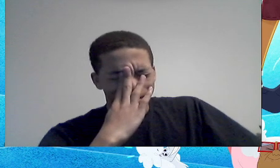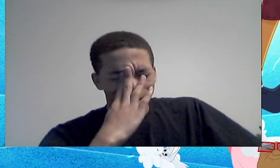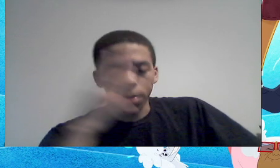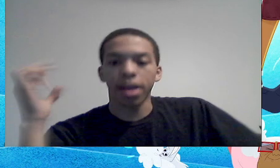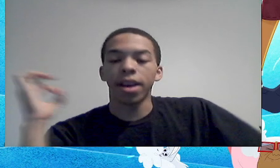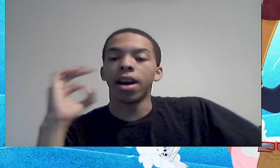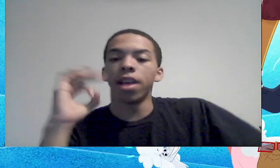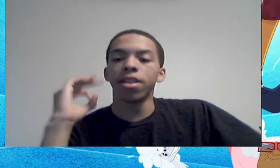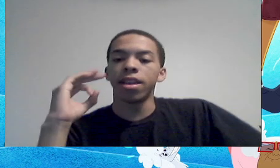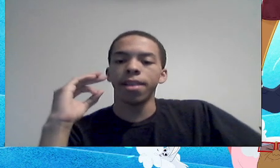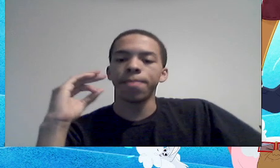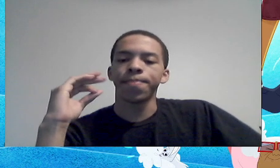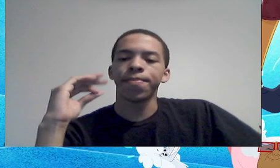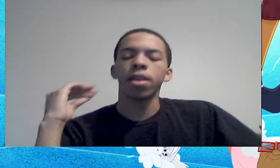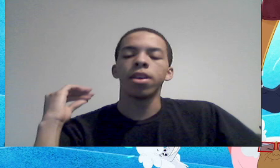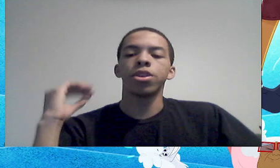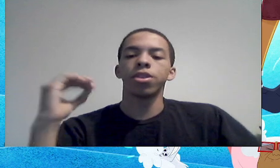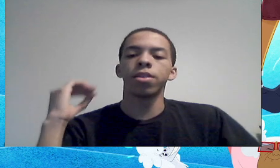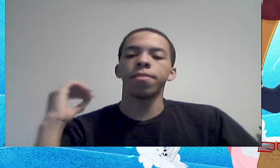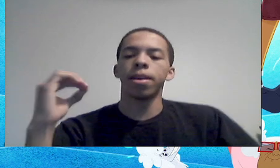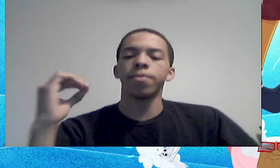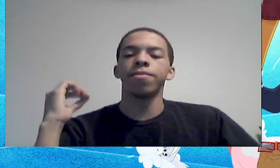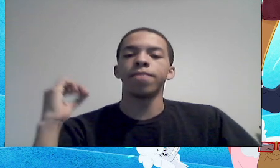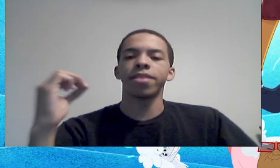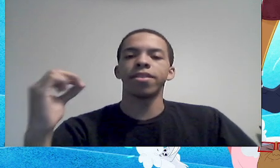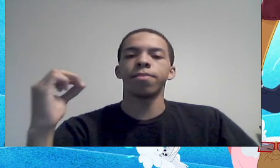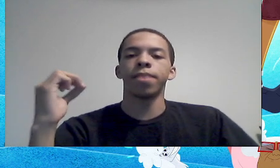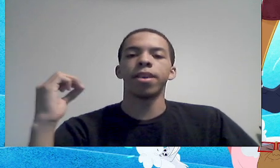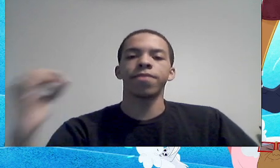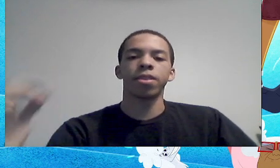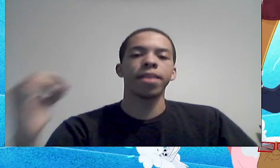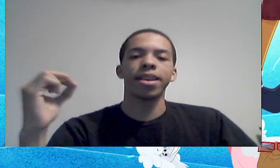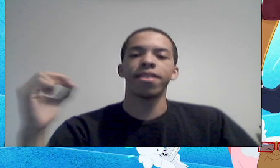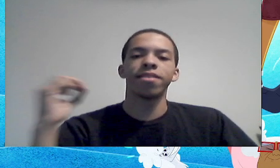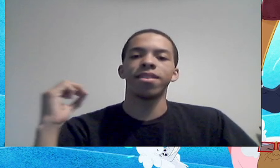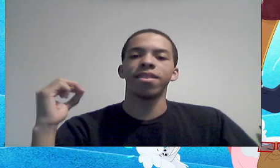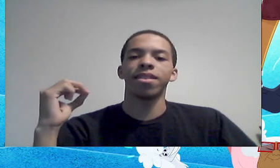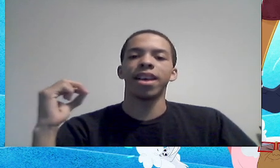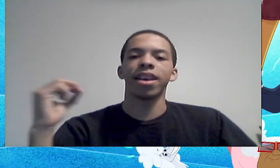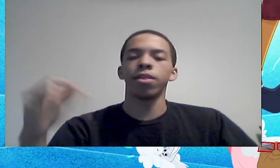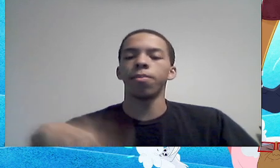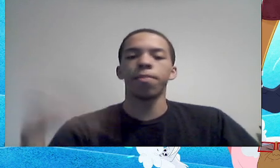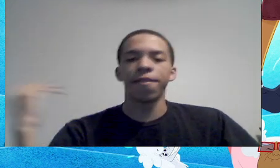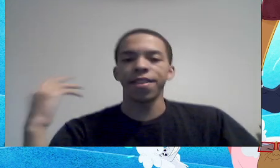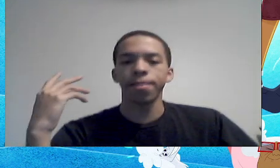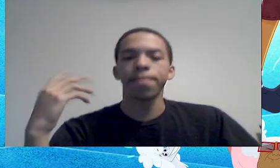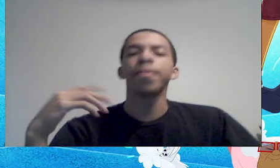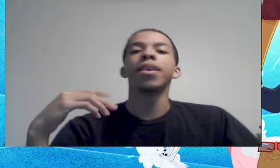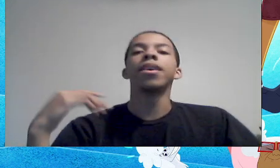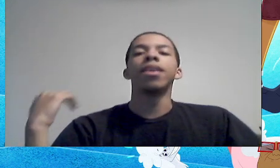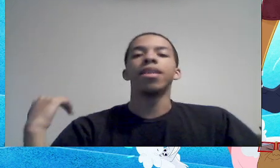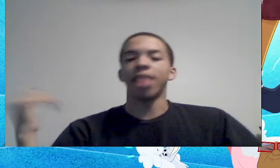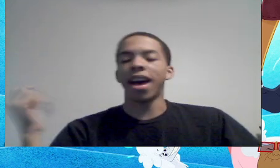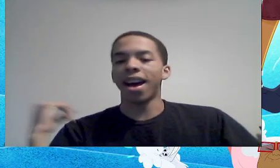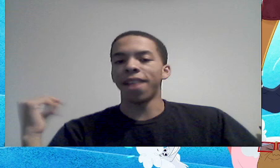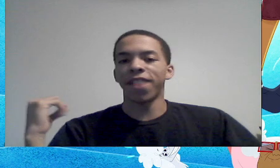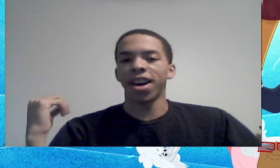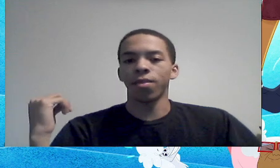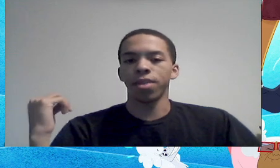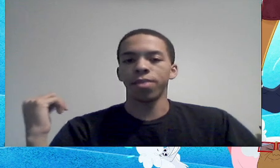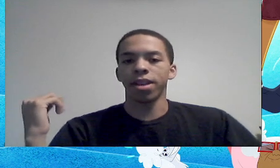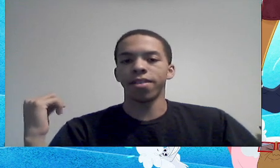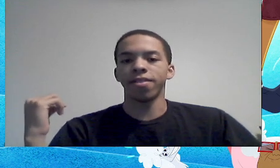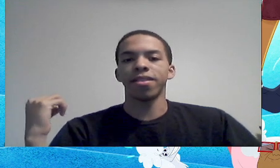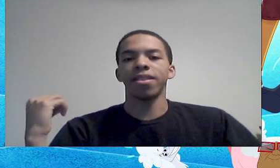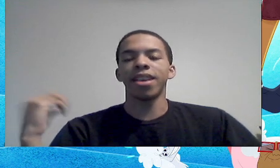uh, okay, other than Sugar Mama's message about if somebody doesn't like you, buff it, that I'm